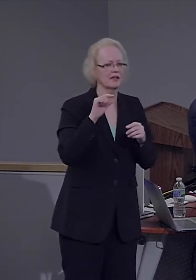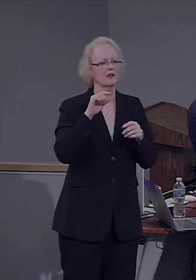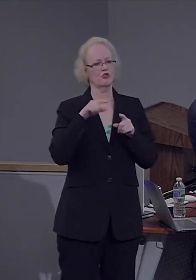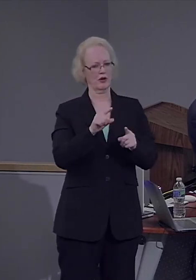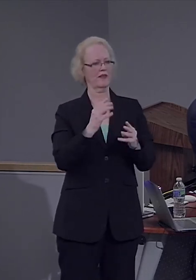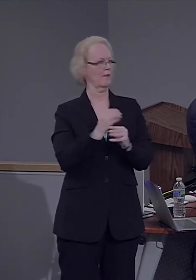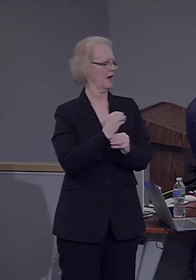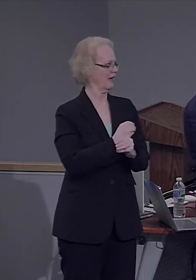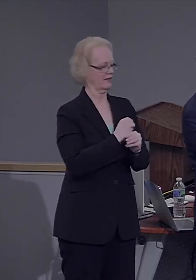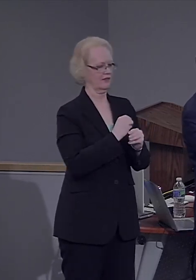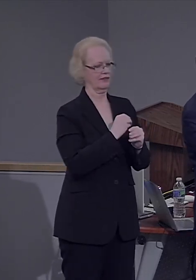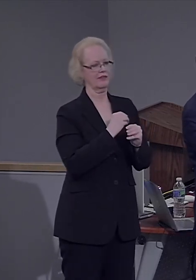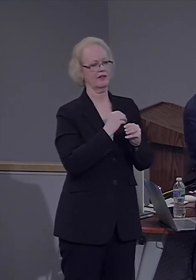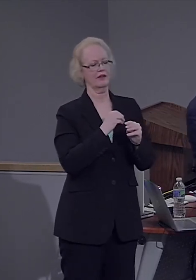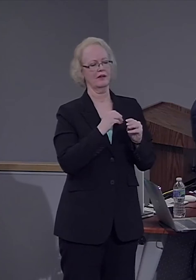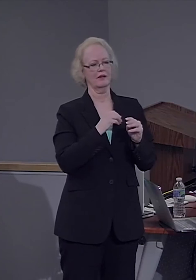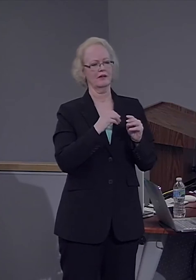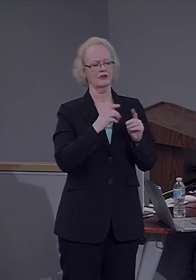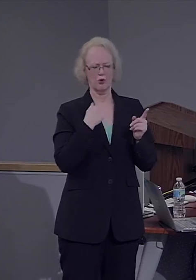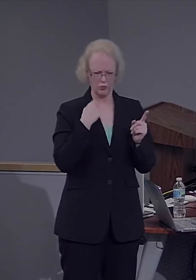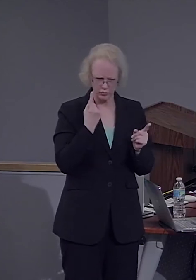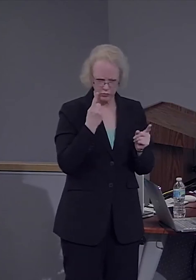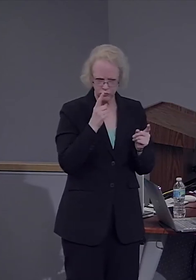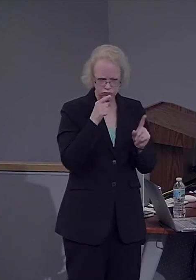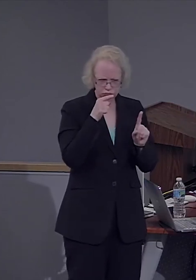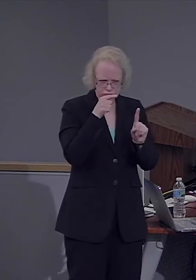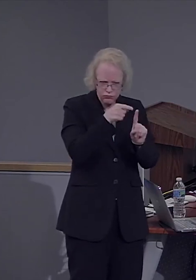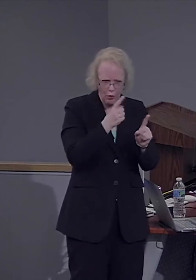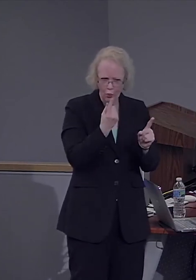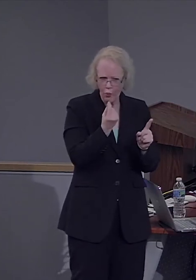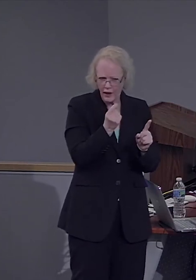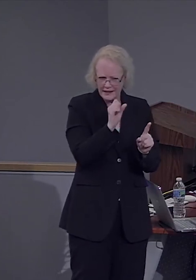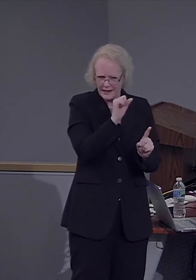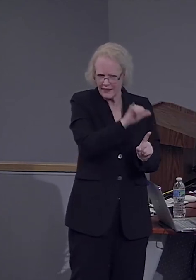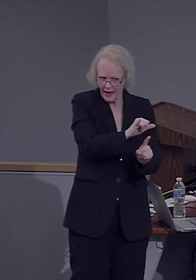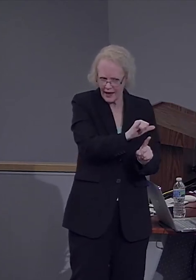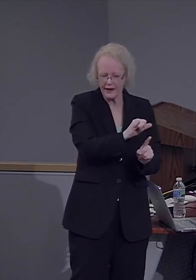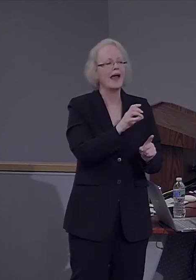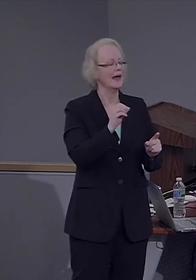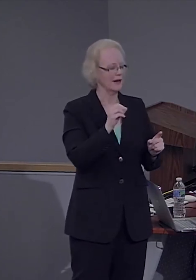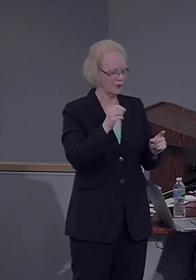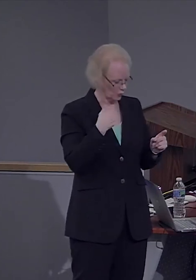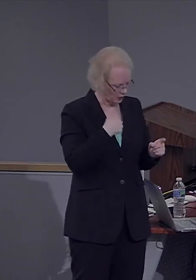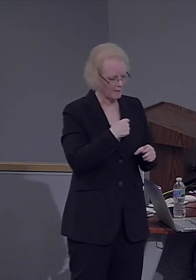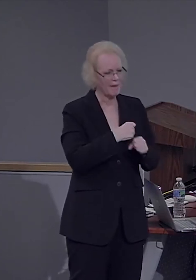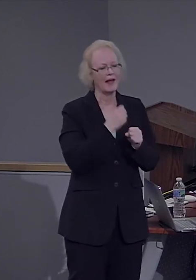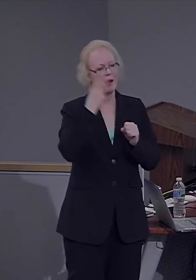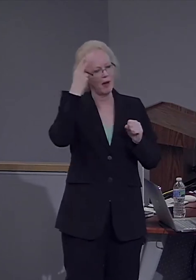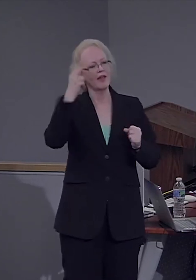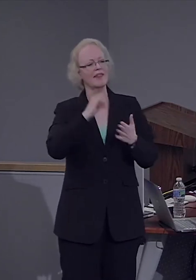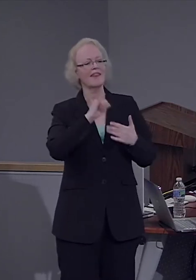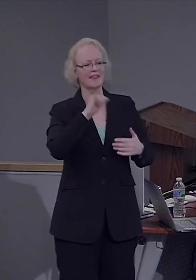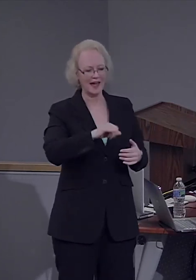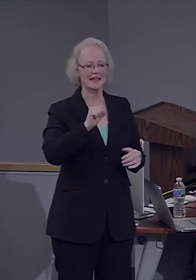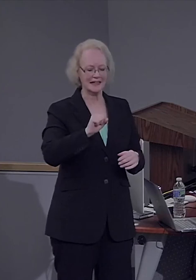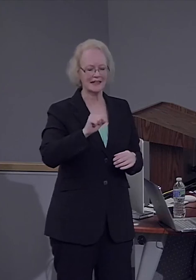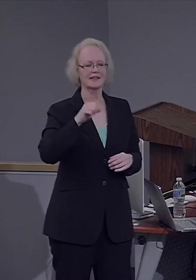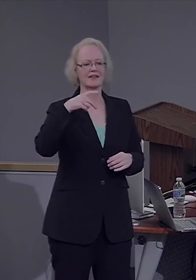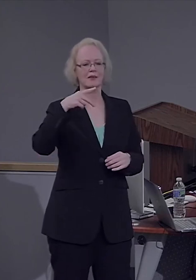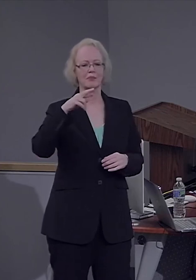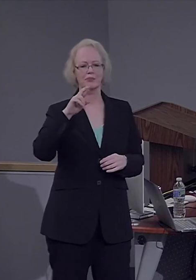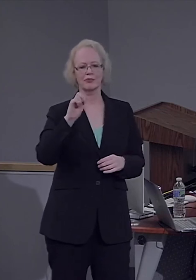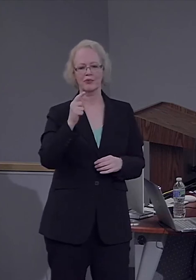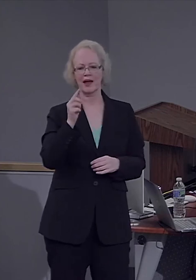And we wondered what this is. And we have a hypothesis that this is exactly what you're saying. This is pragmatics. This is asking, you know,